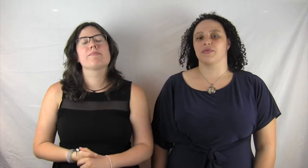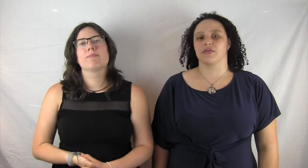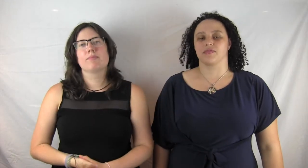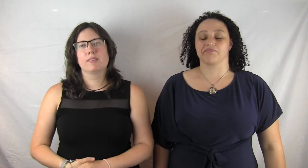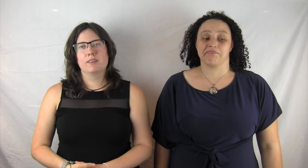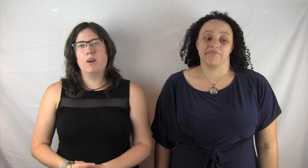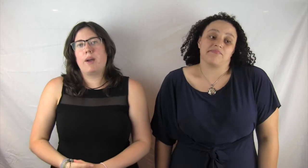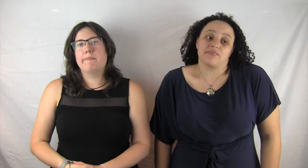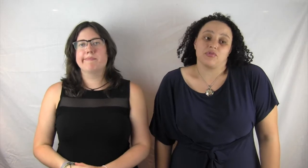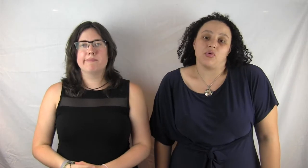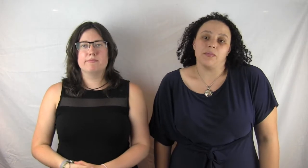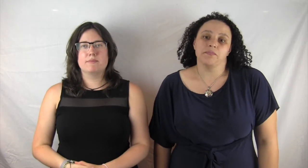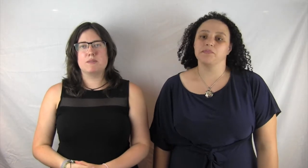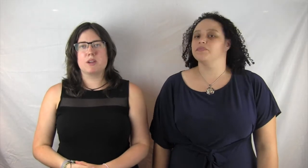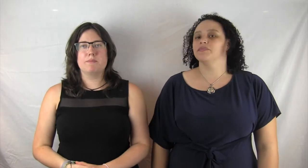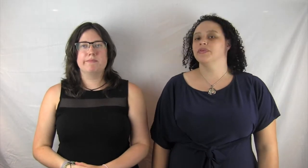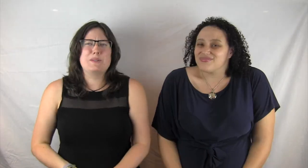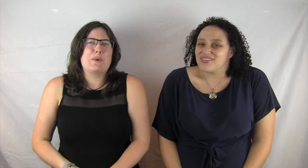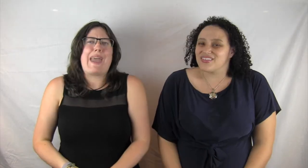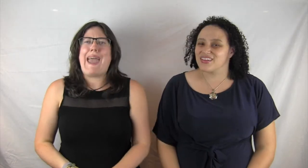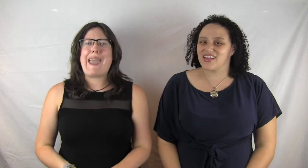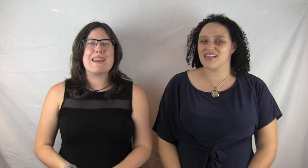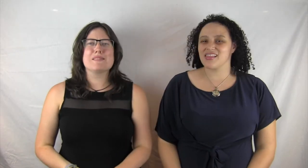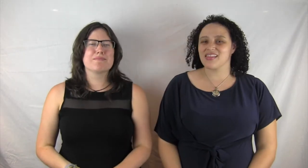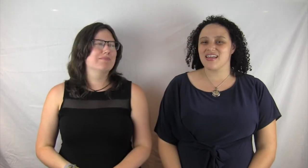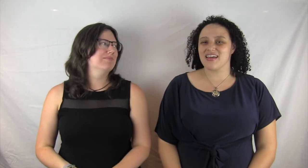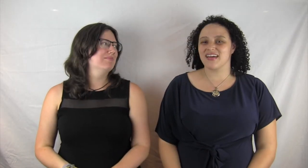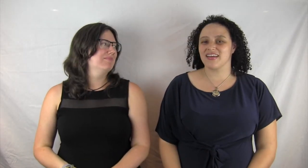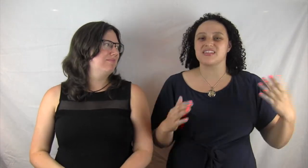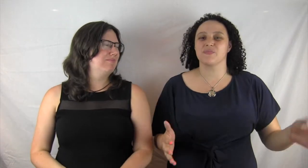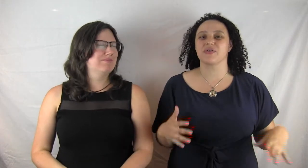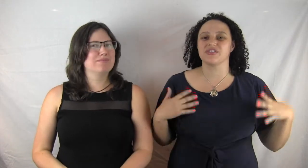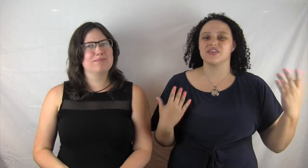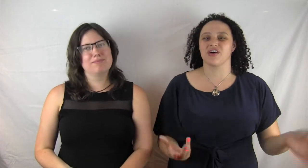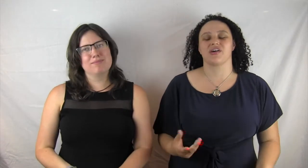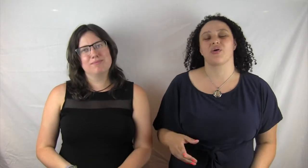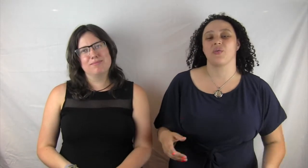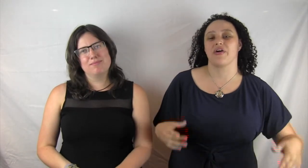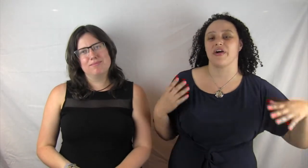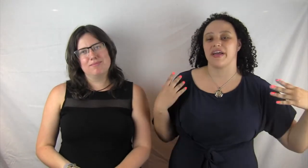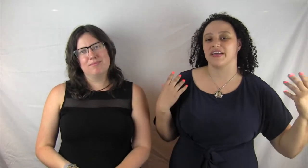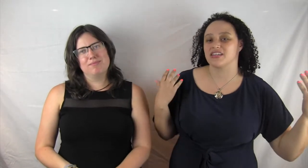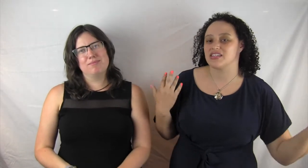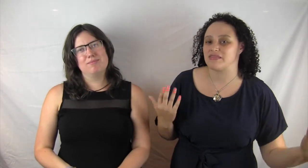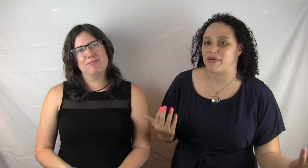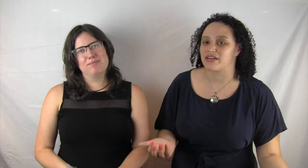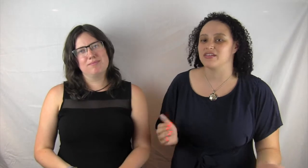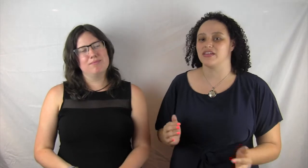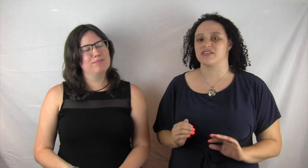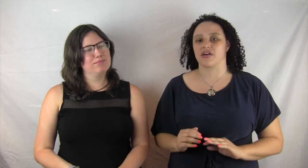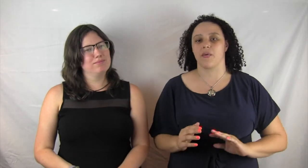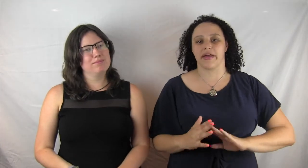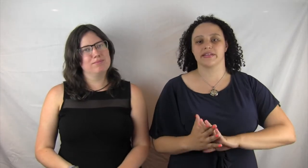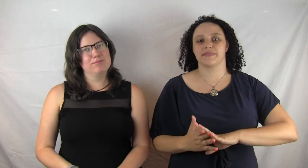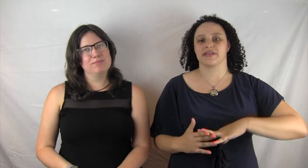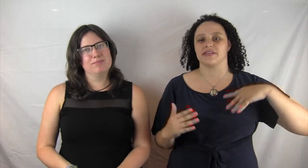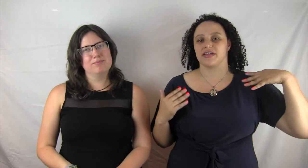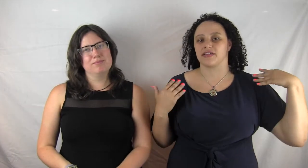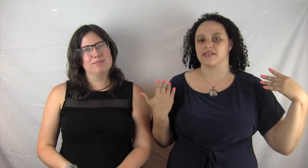people are like, okay. Cool. Sounds good. It was okay. Like, this book did not go where I expected it to go. I expected Nicholas